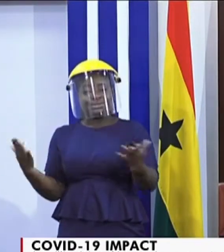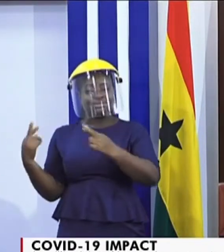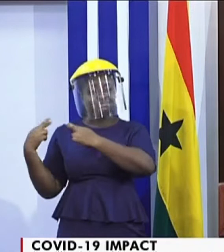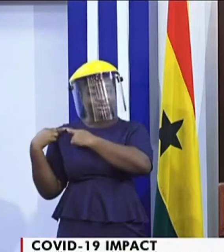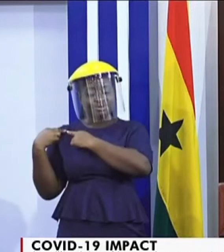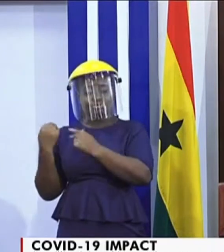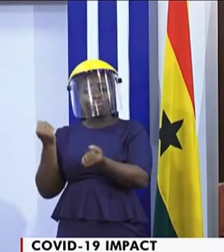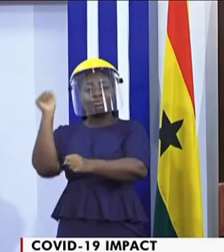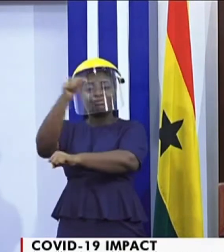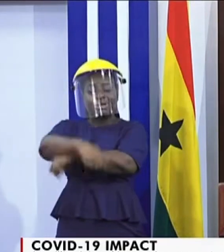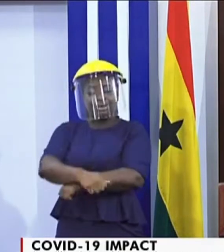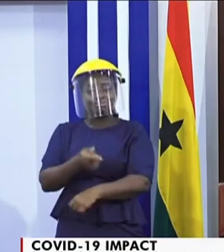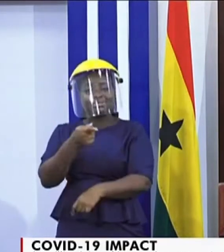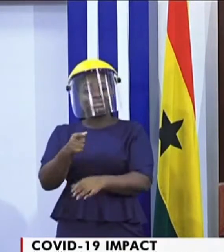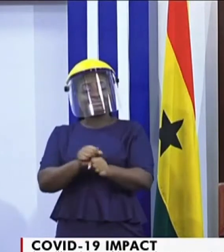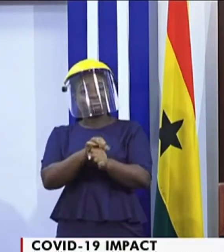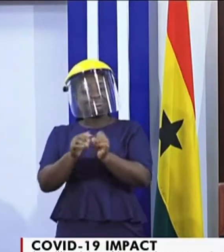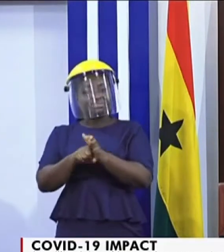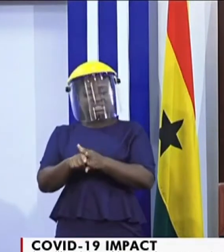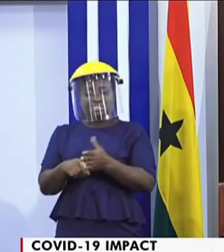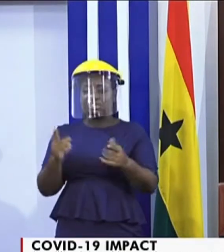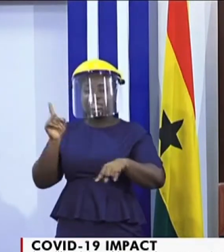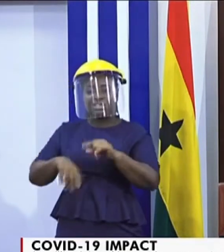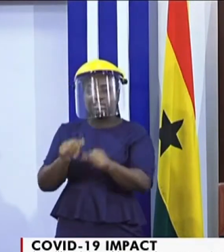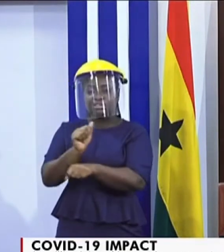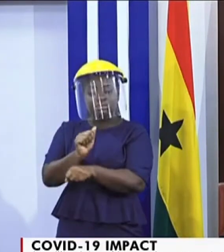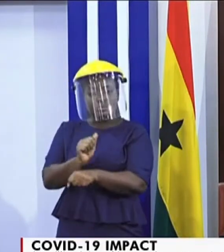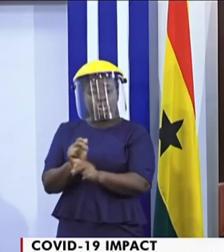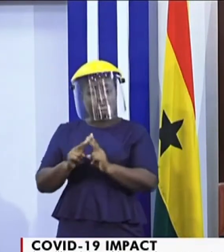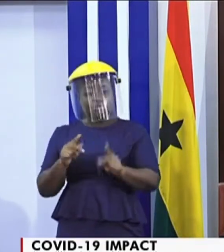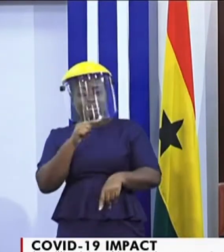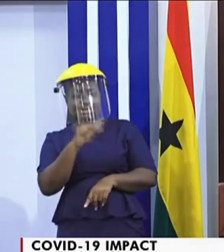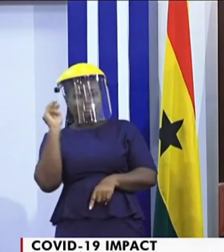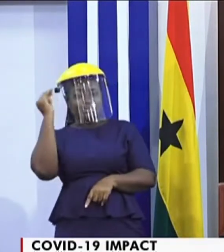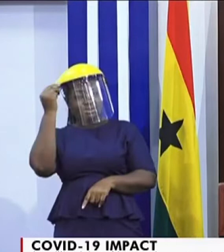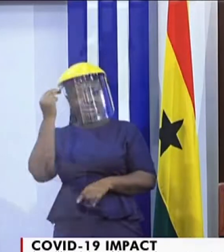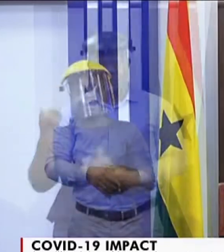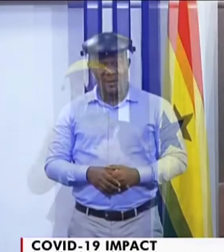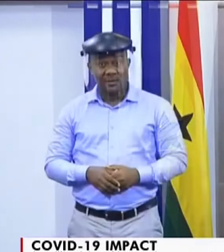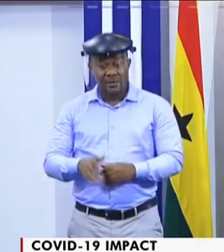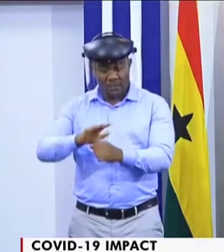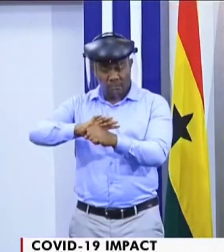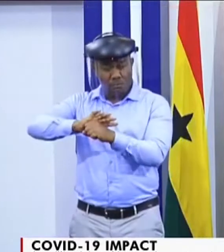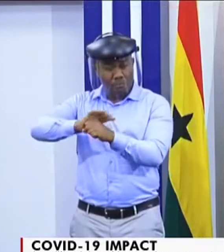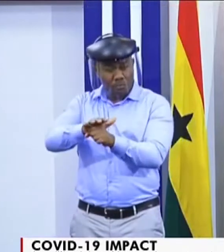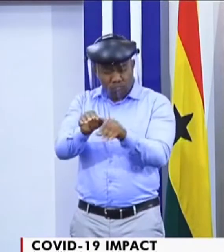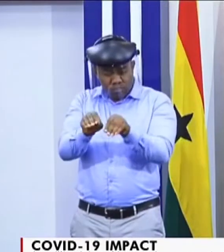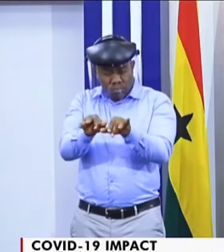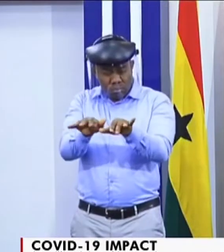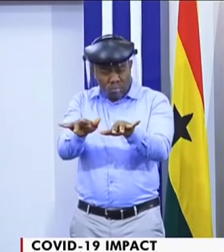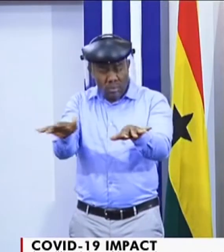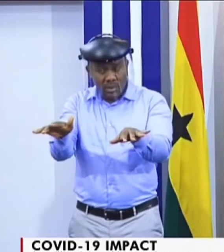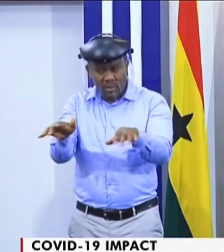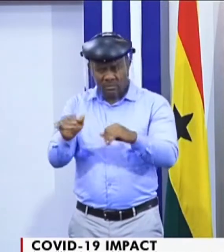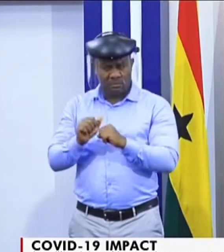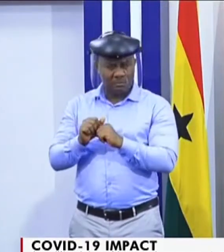pandemic we cannot gather. So the sector has really suffered. The initial assessment